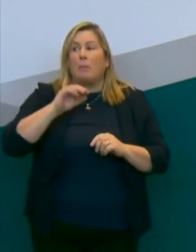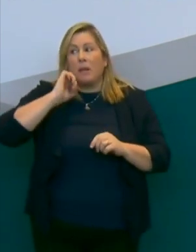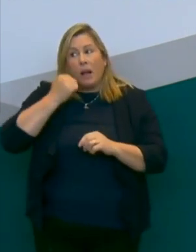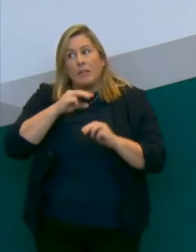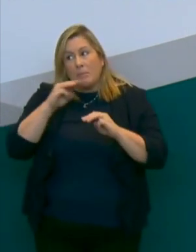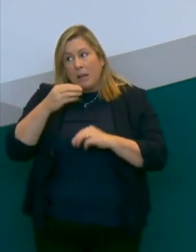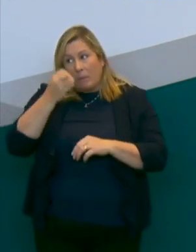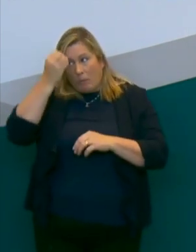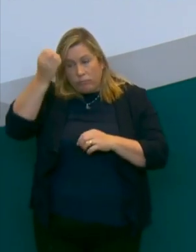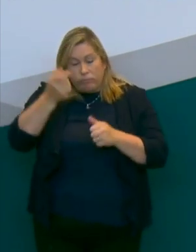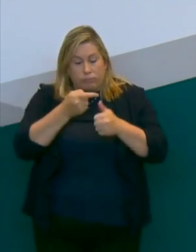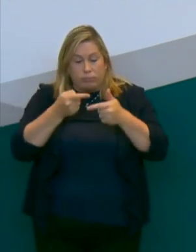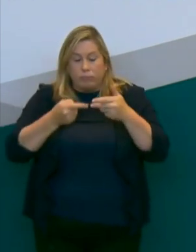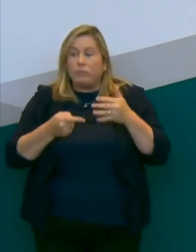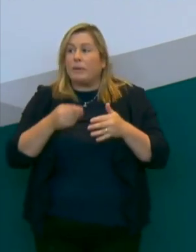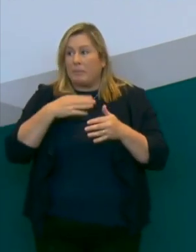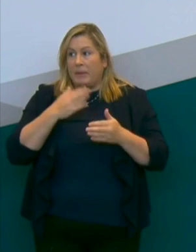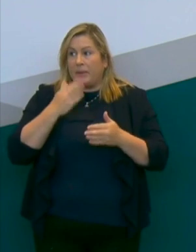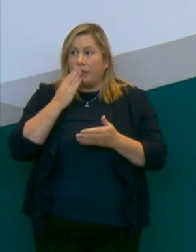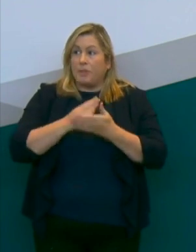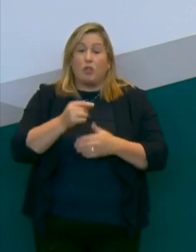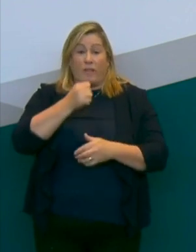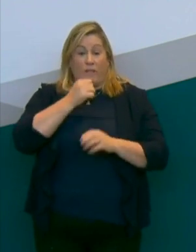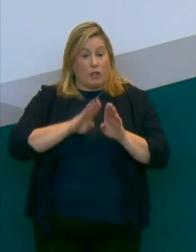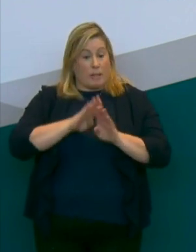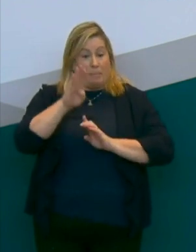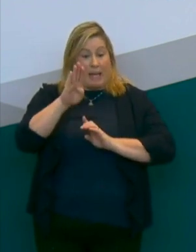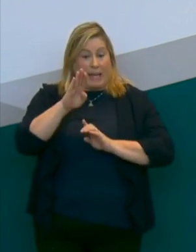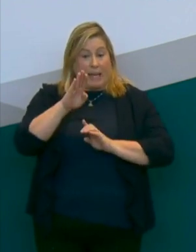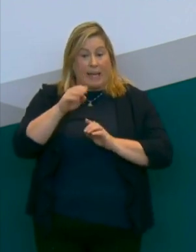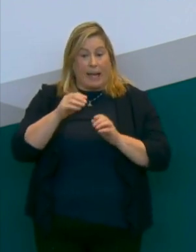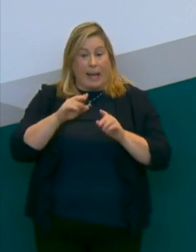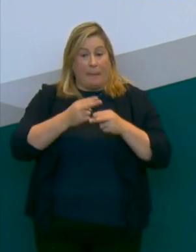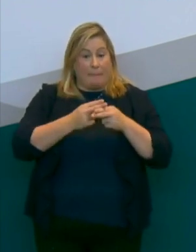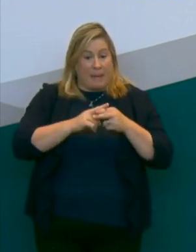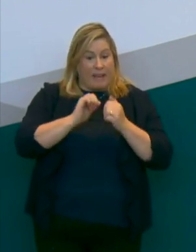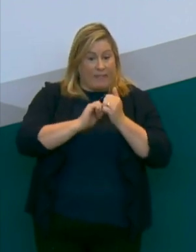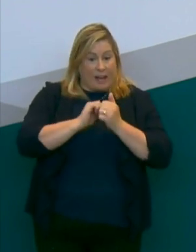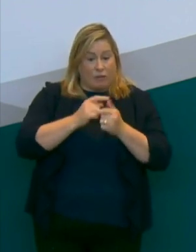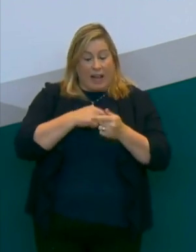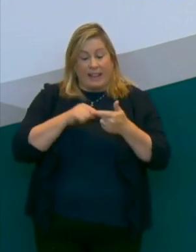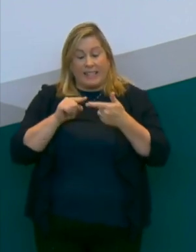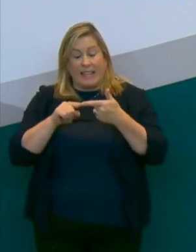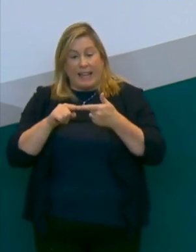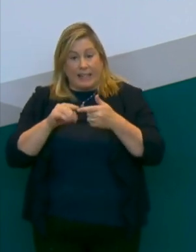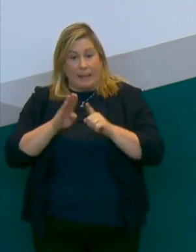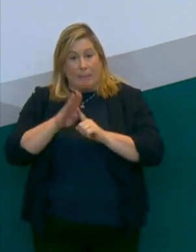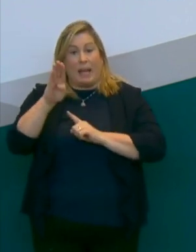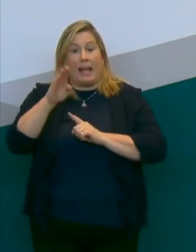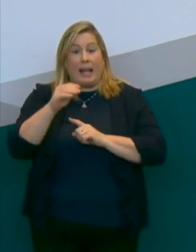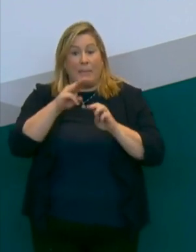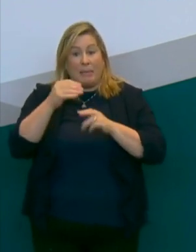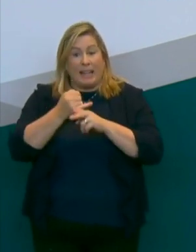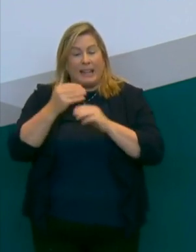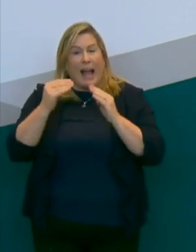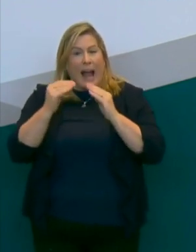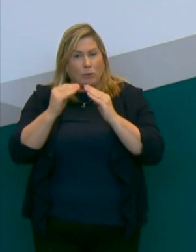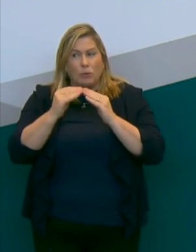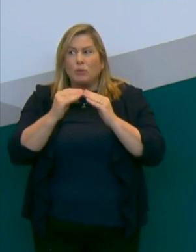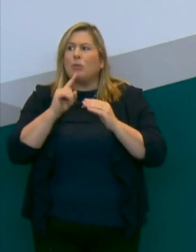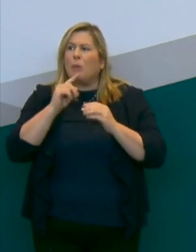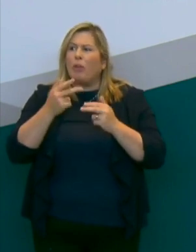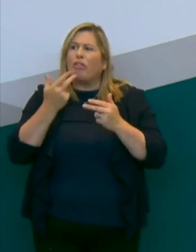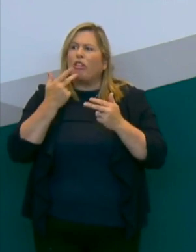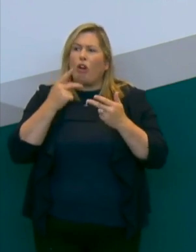it at that point. So the first peak was meat plants, the second peak was people in households, would the third peak have been